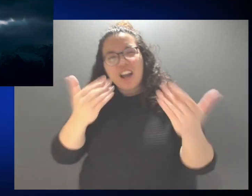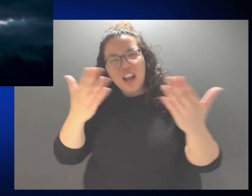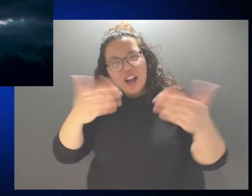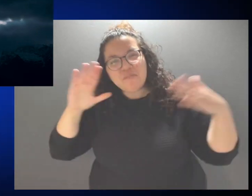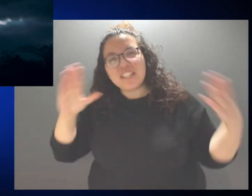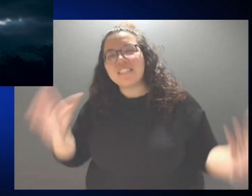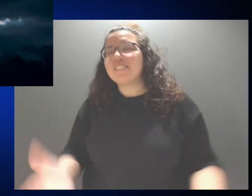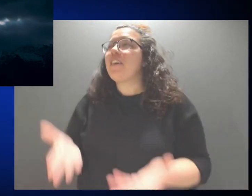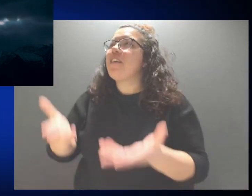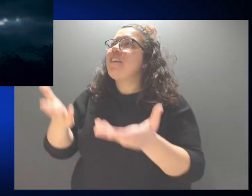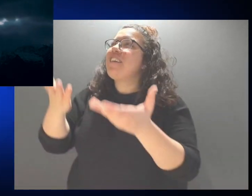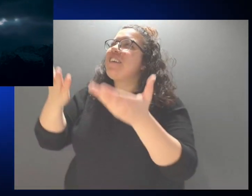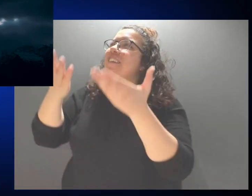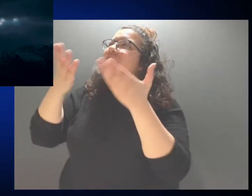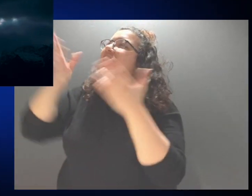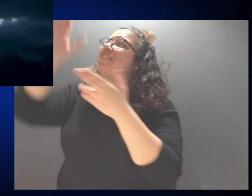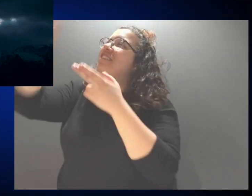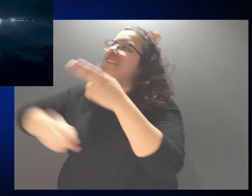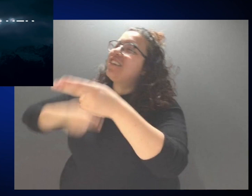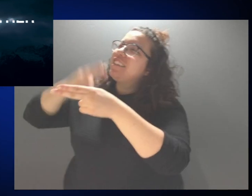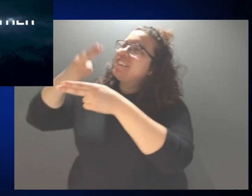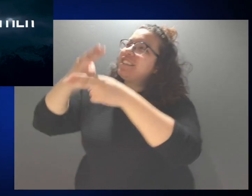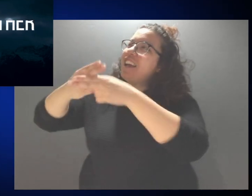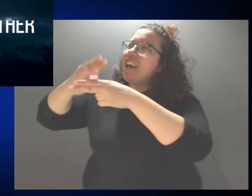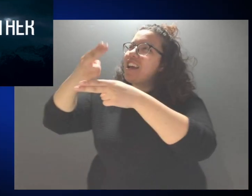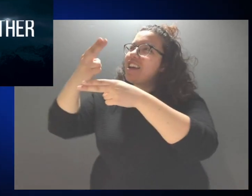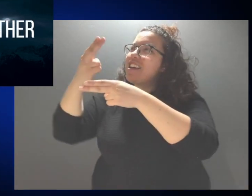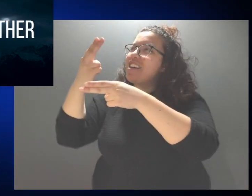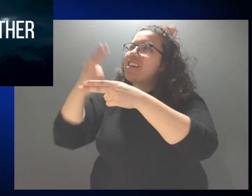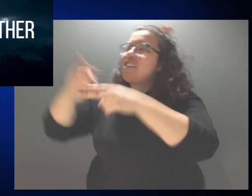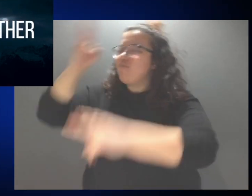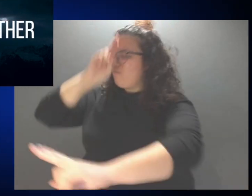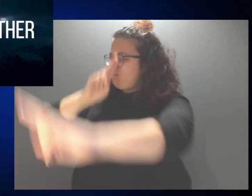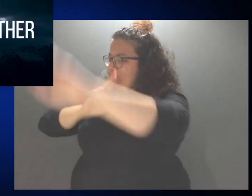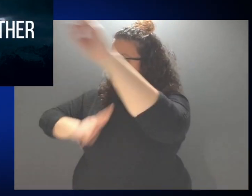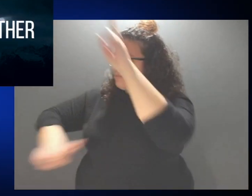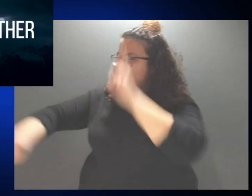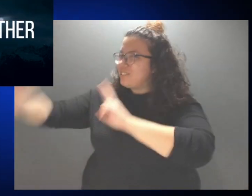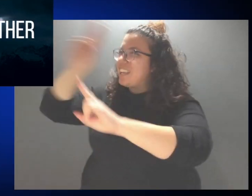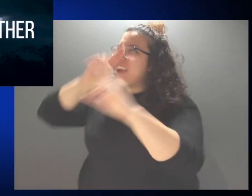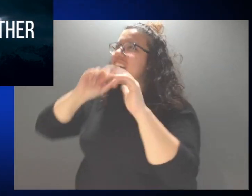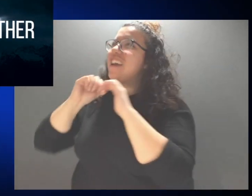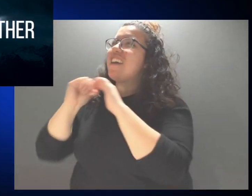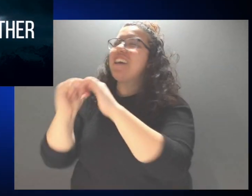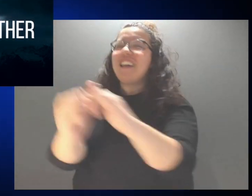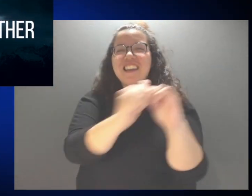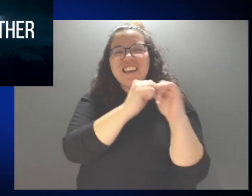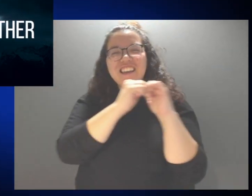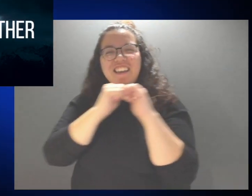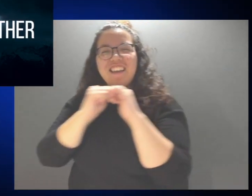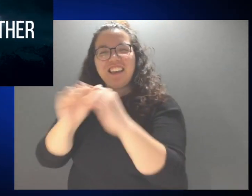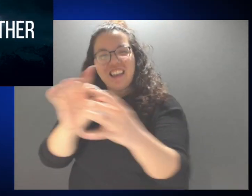Come exalt His name Together